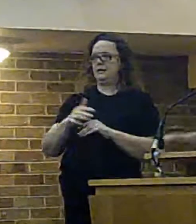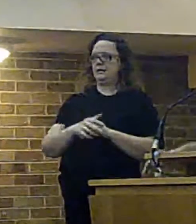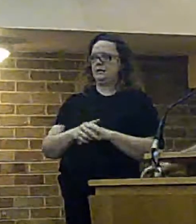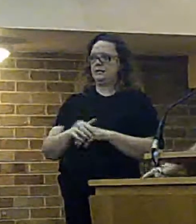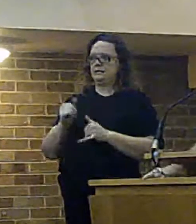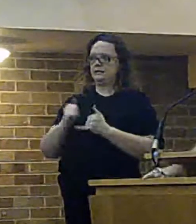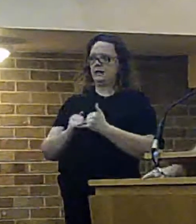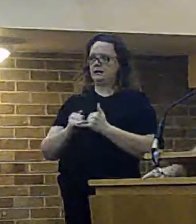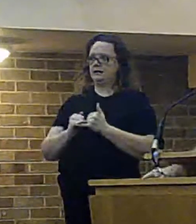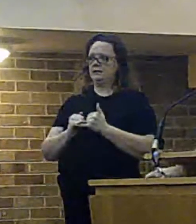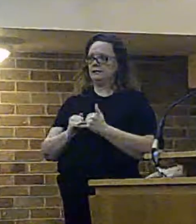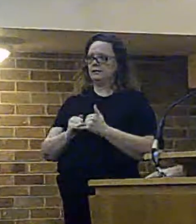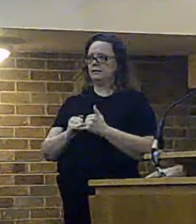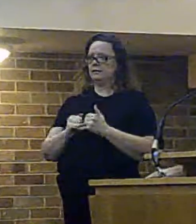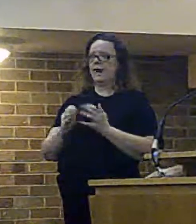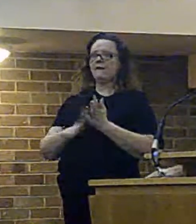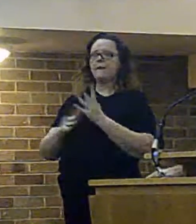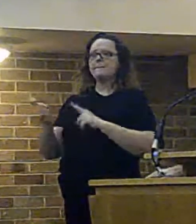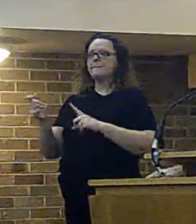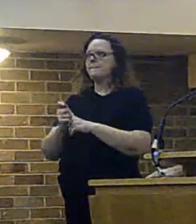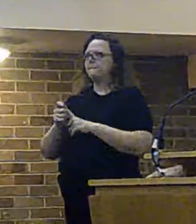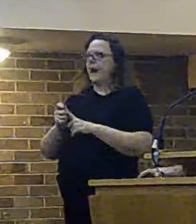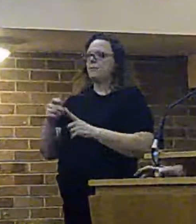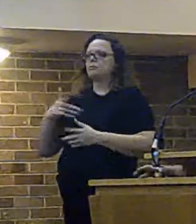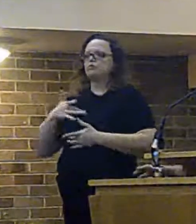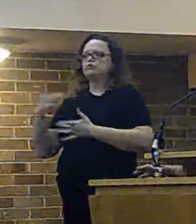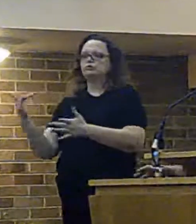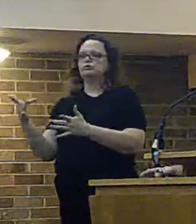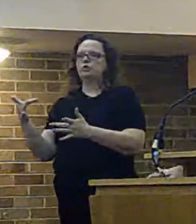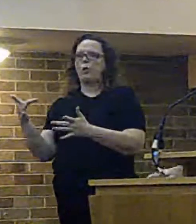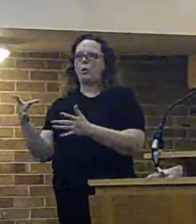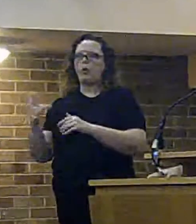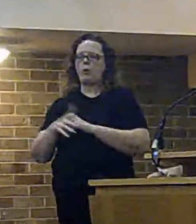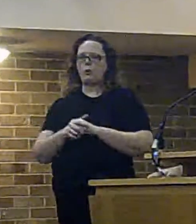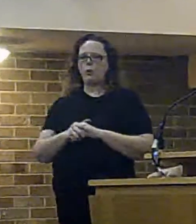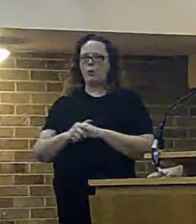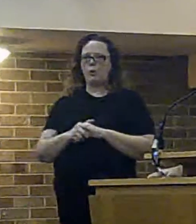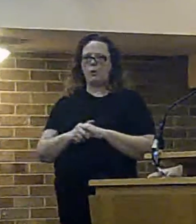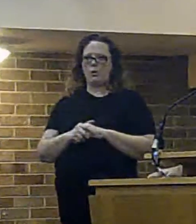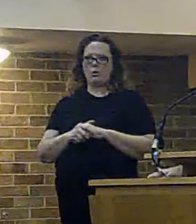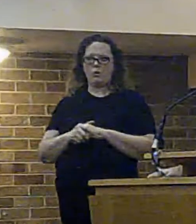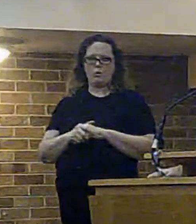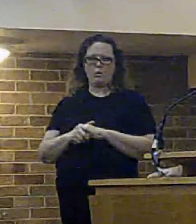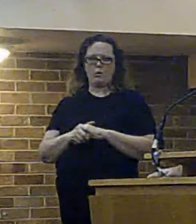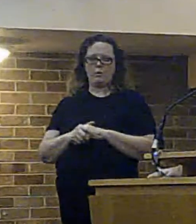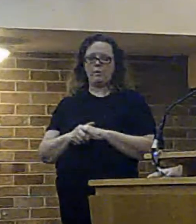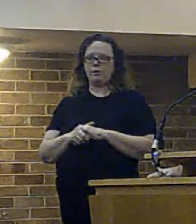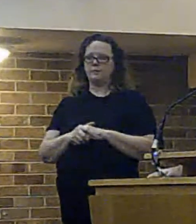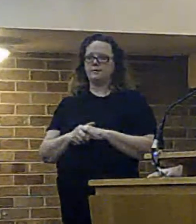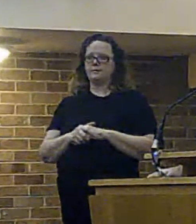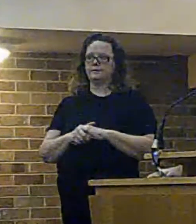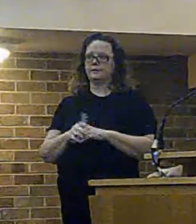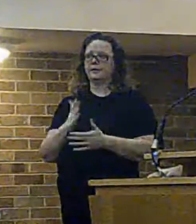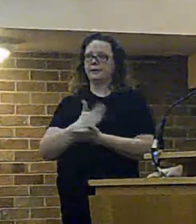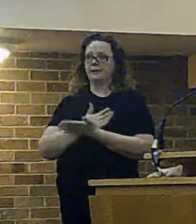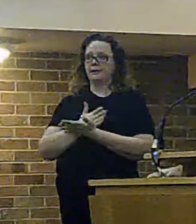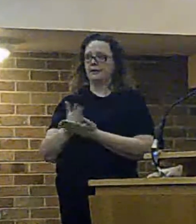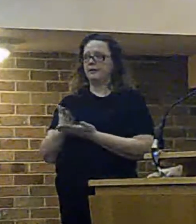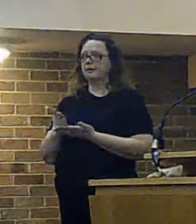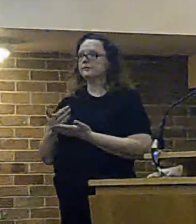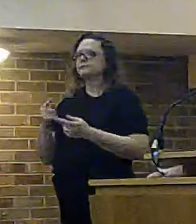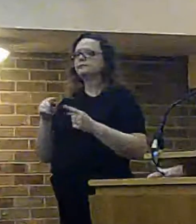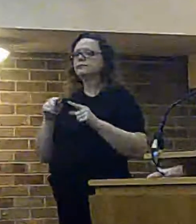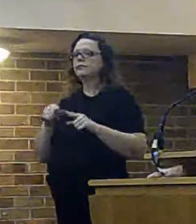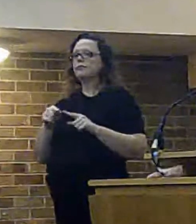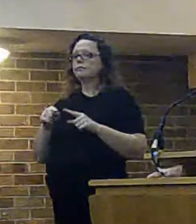some maps which will hopefully show that a little bit better than just sort of the raw data as it is and to be clear that's been achieved by